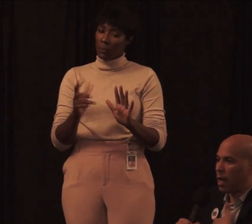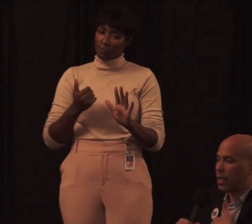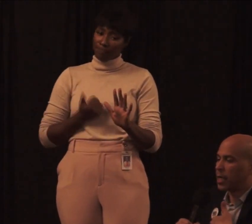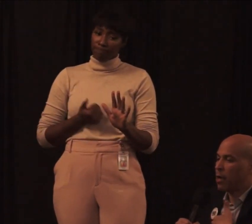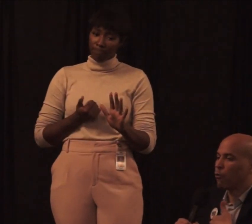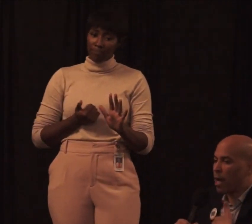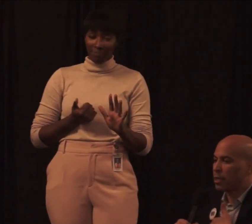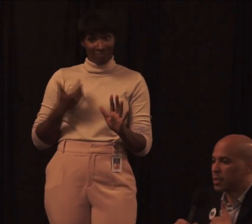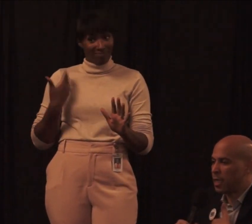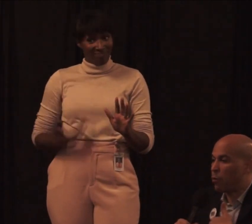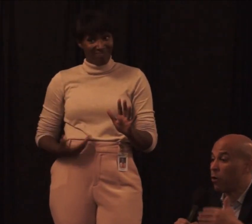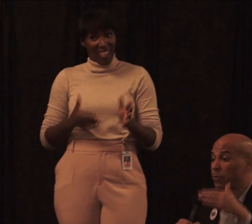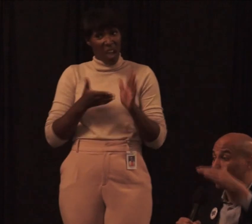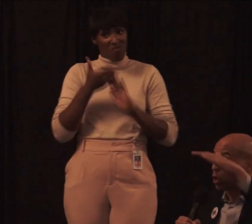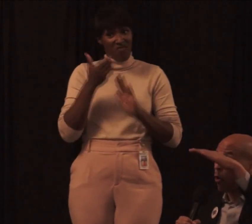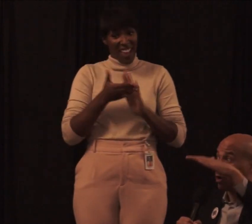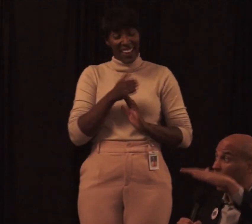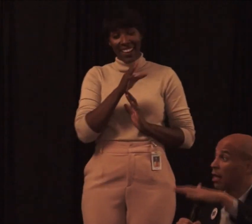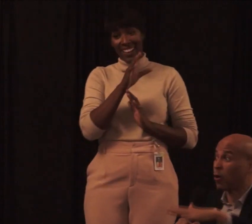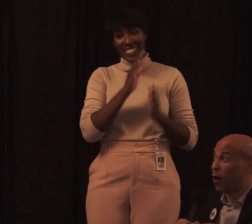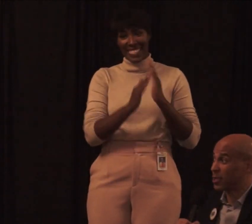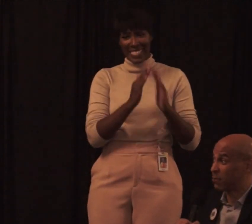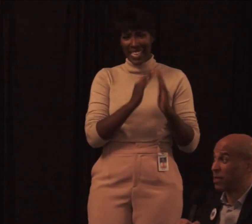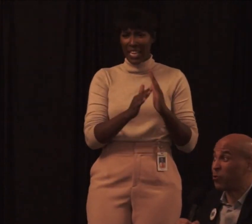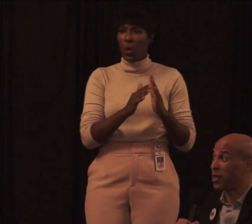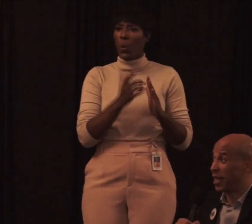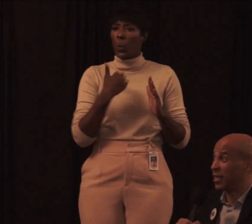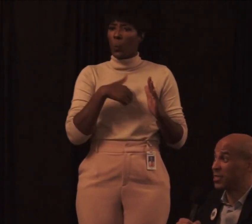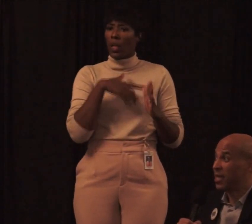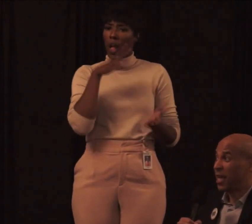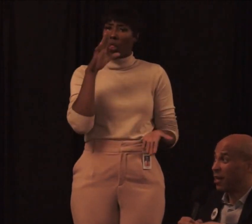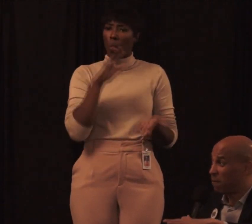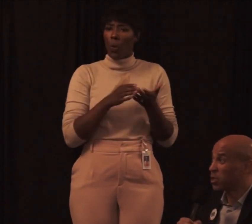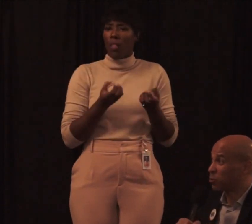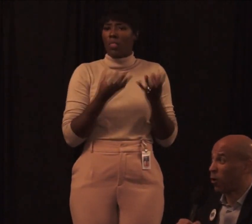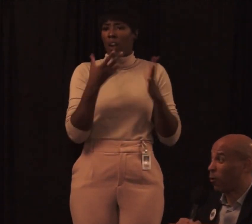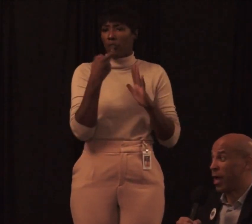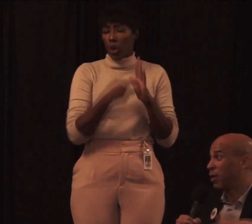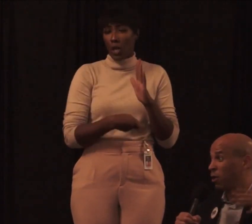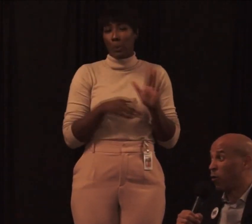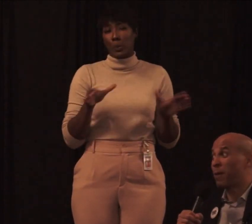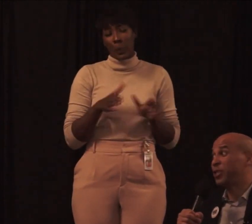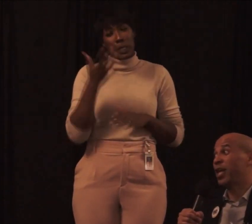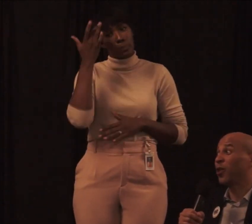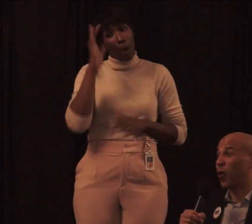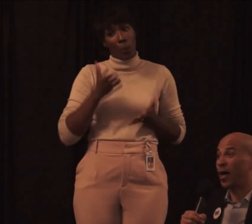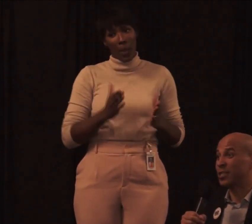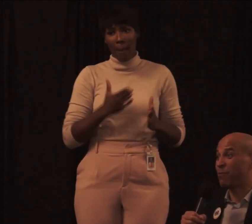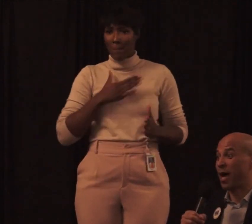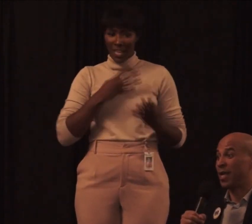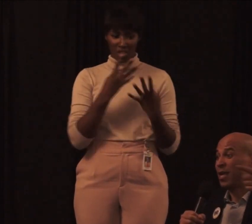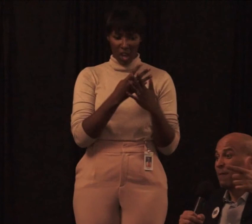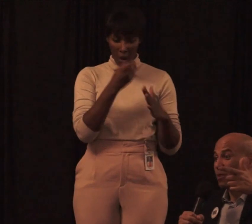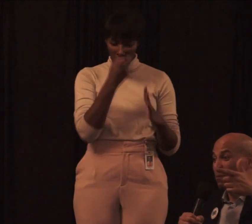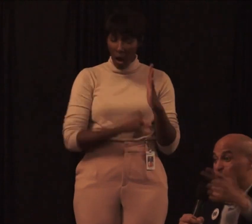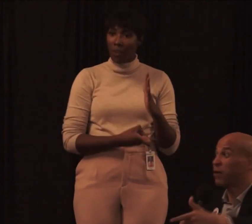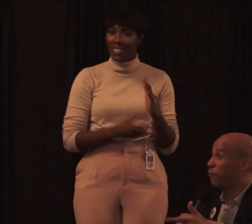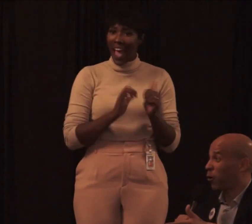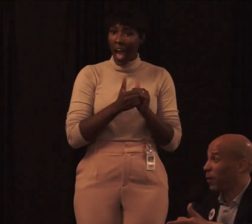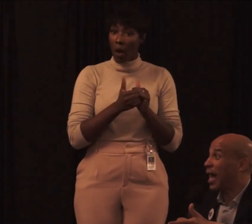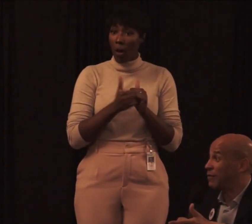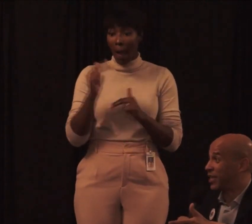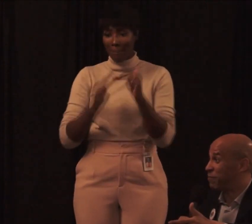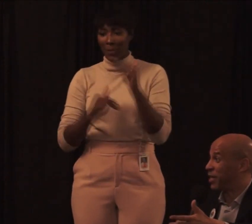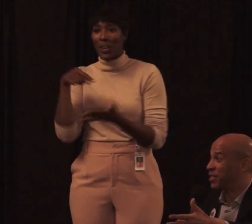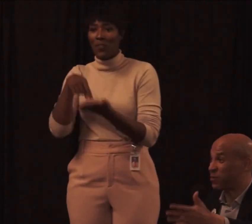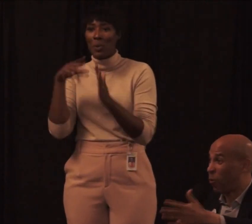as a guy who ran a city, we were able to lower a lot of costs by doing things in a much smarter way. Lower my jail costs by building